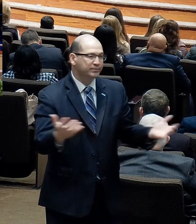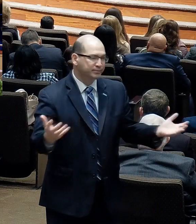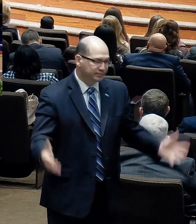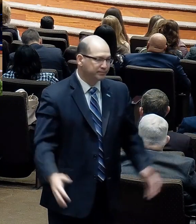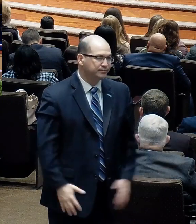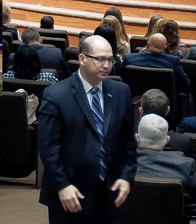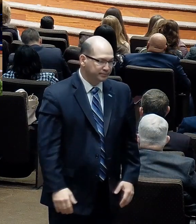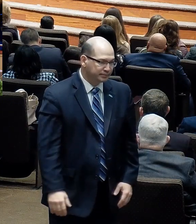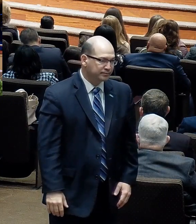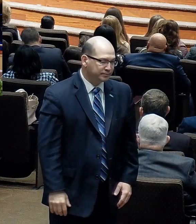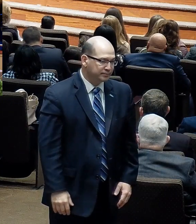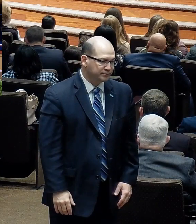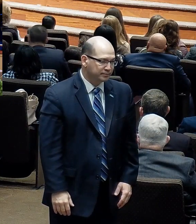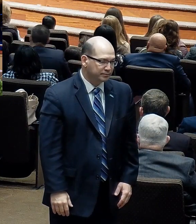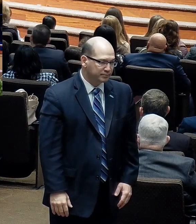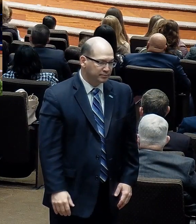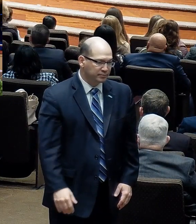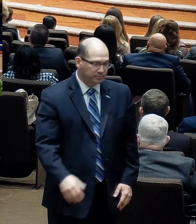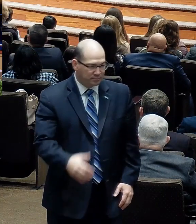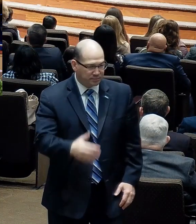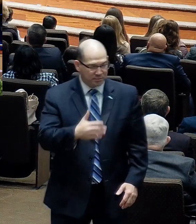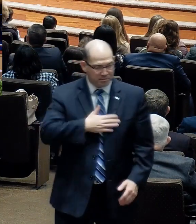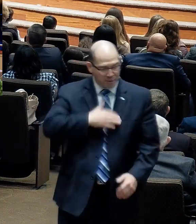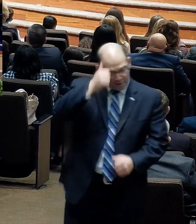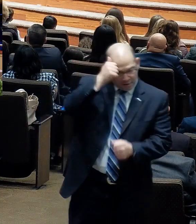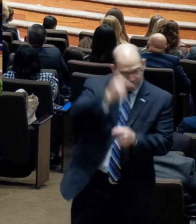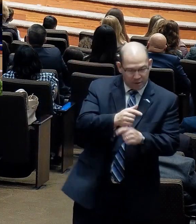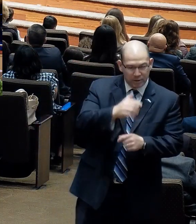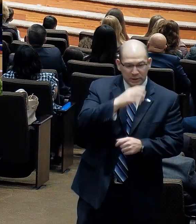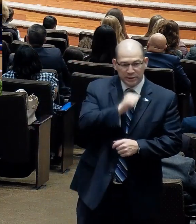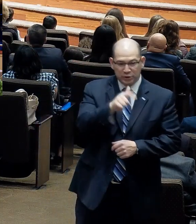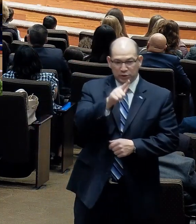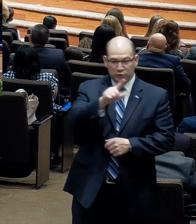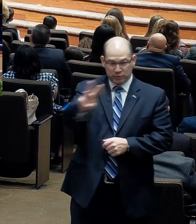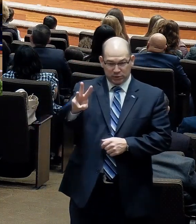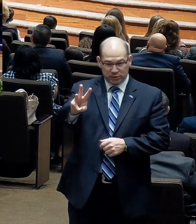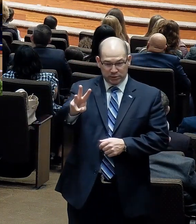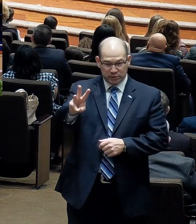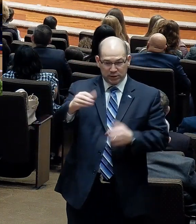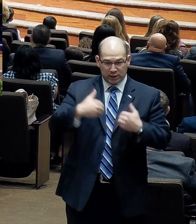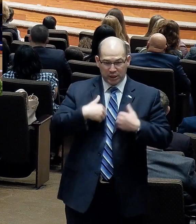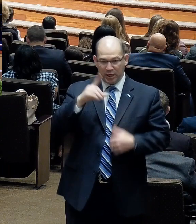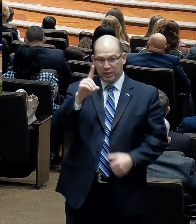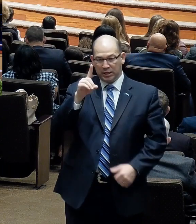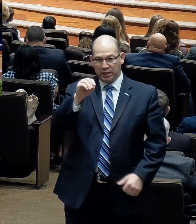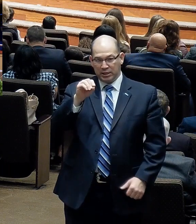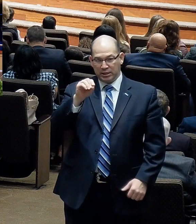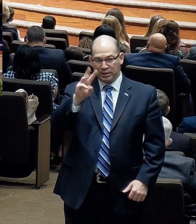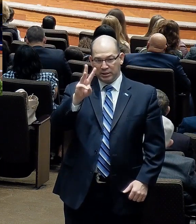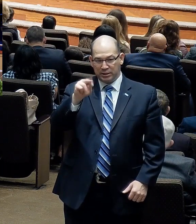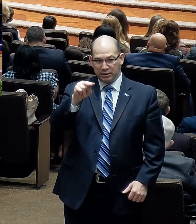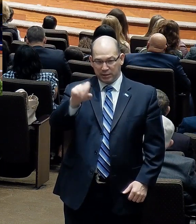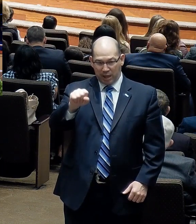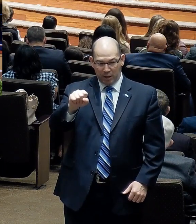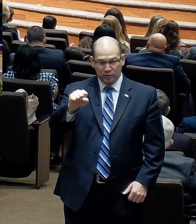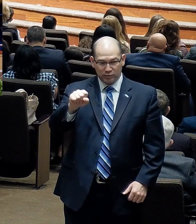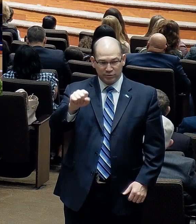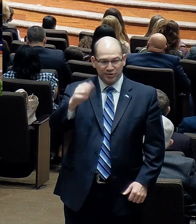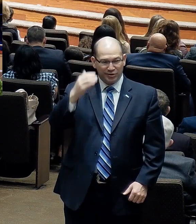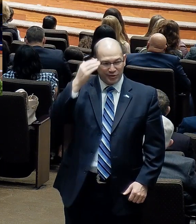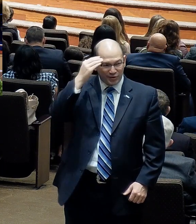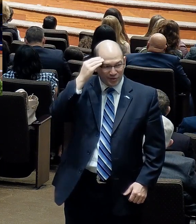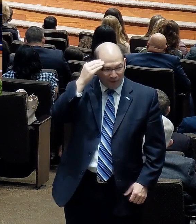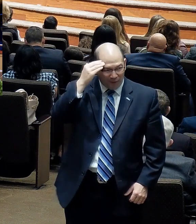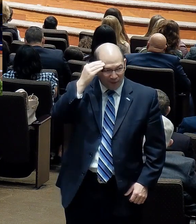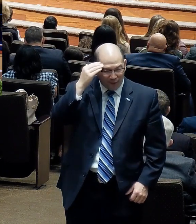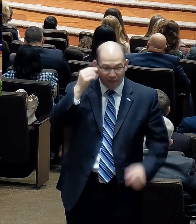I have a 26-year-old brother who has Down syndrome. Robert, he's a bundle of joy. He's the head greeter at his church. If you ever go